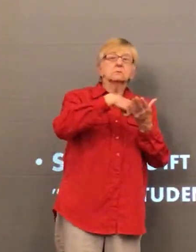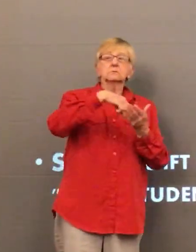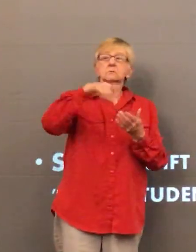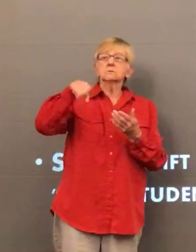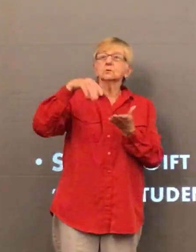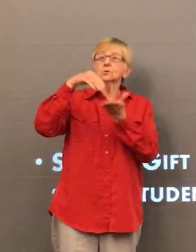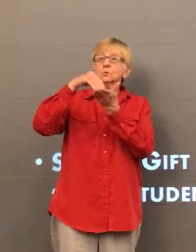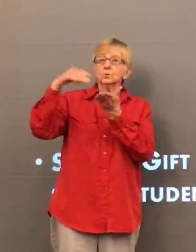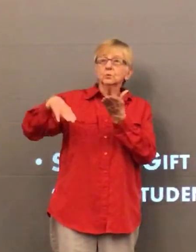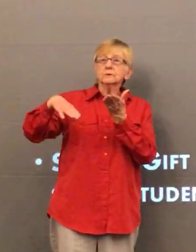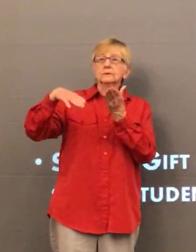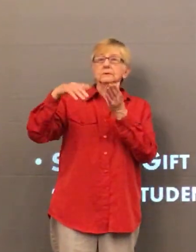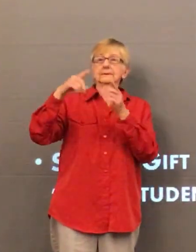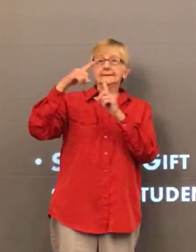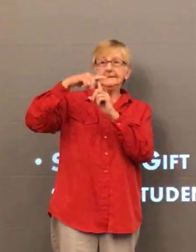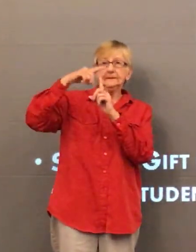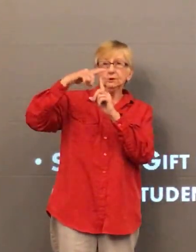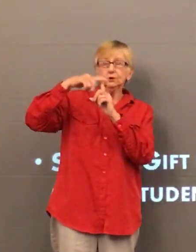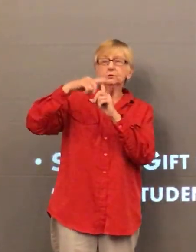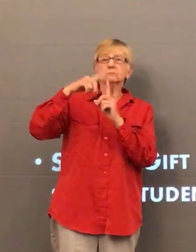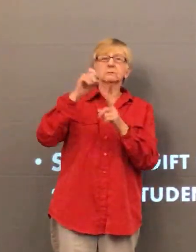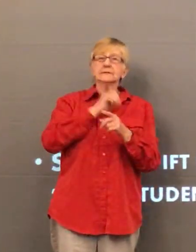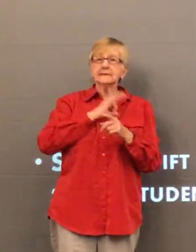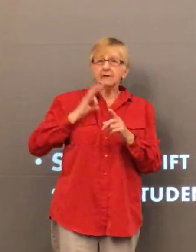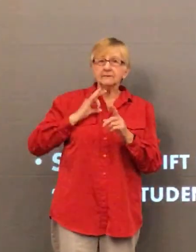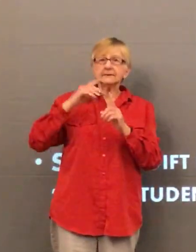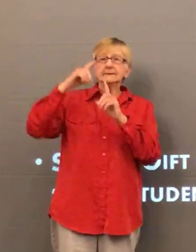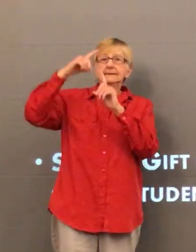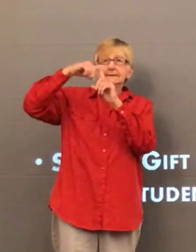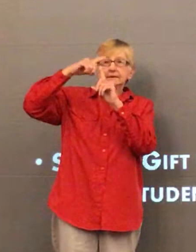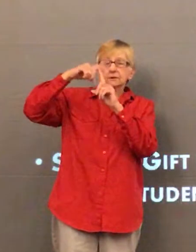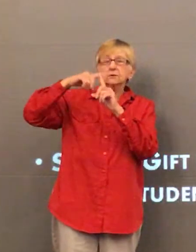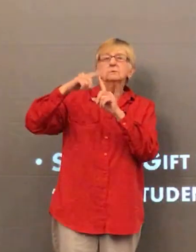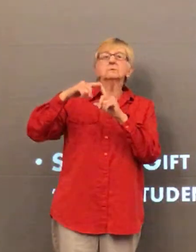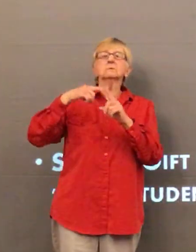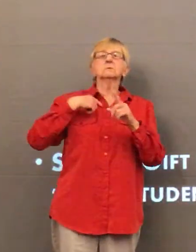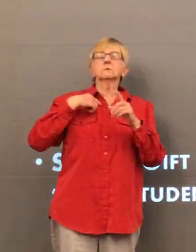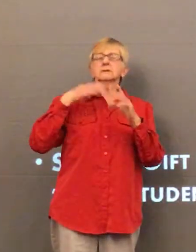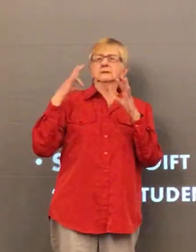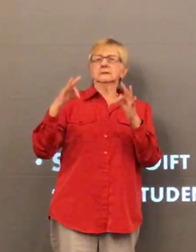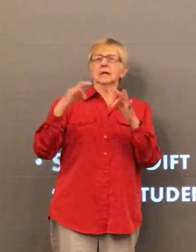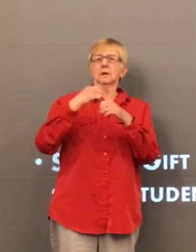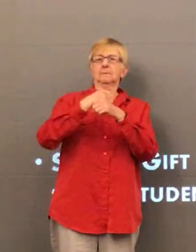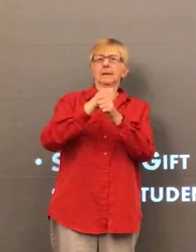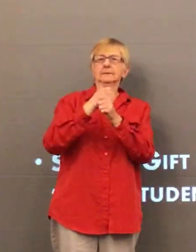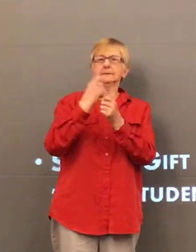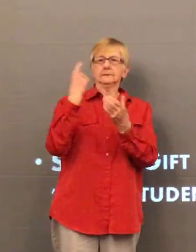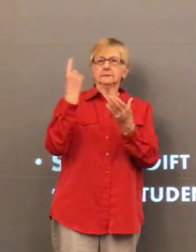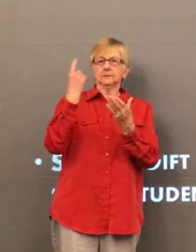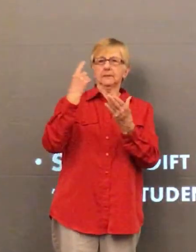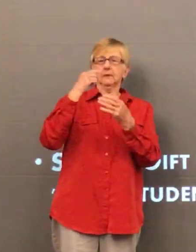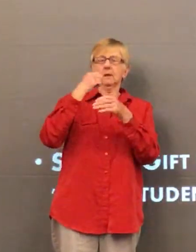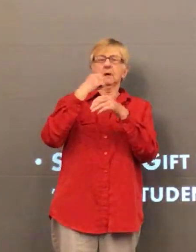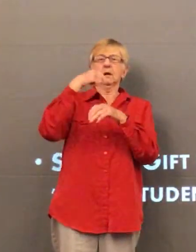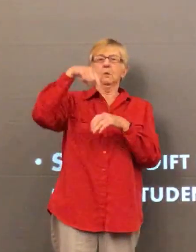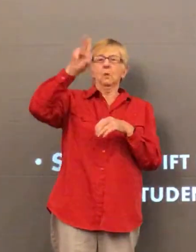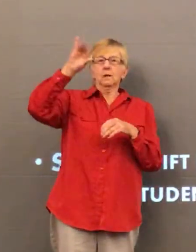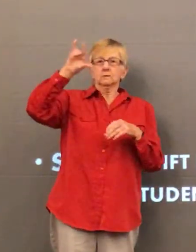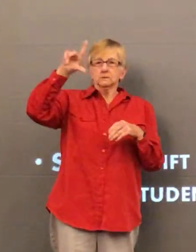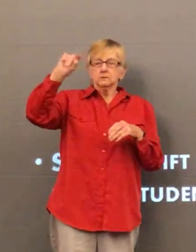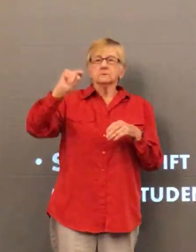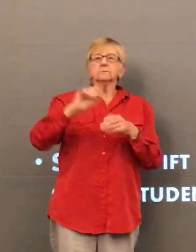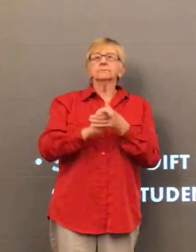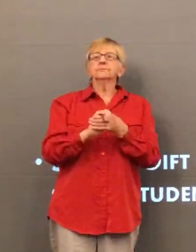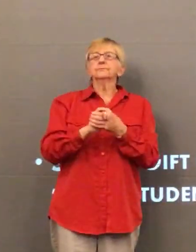i decided i wanted to do something so i gathered t-shirts from the staff and students and i wanted to make